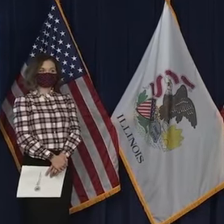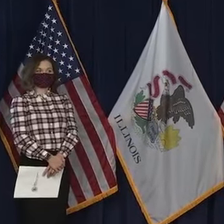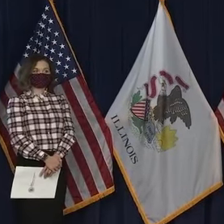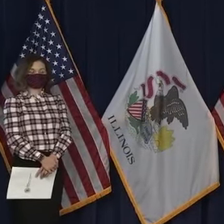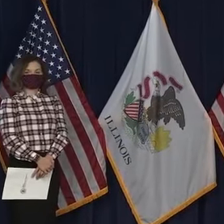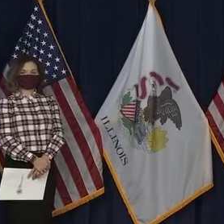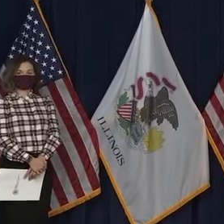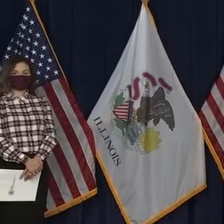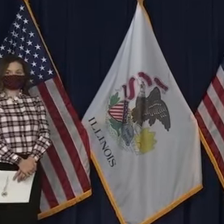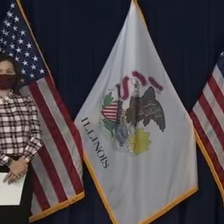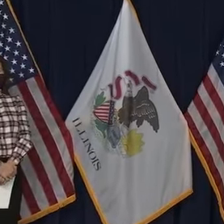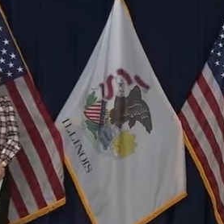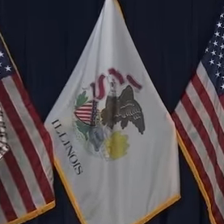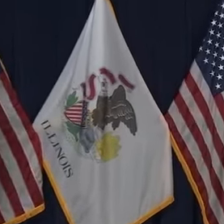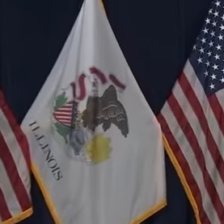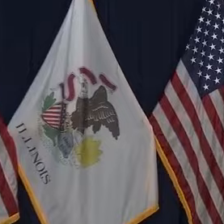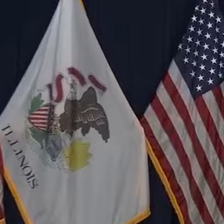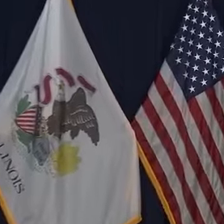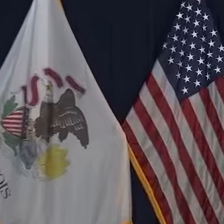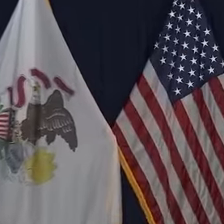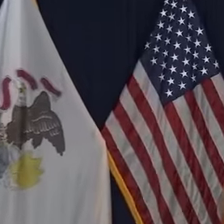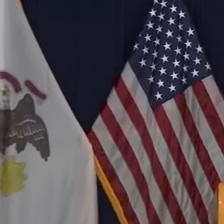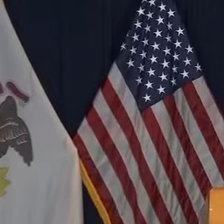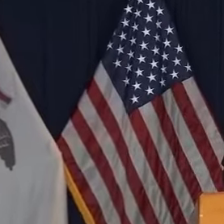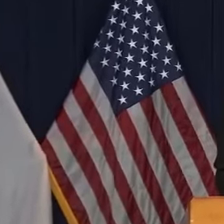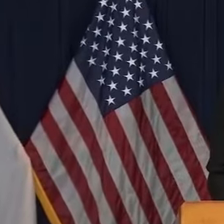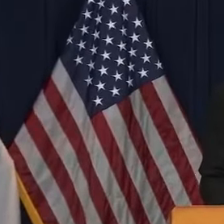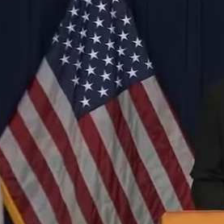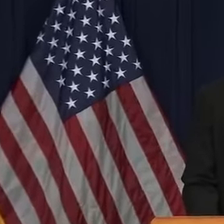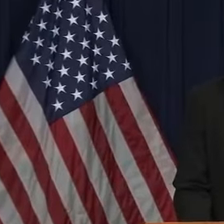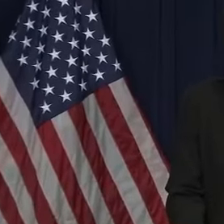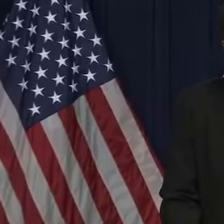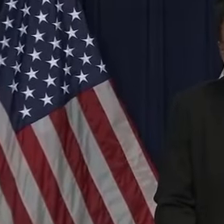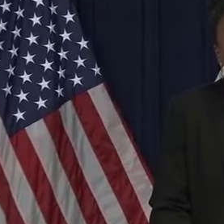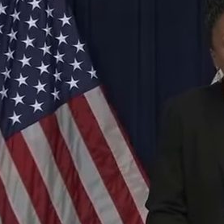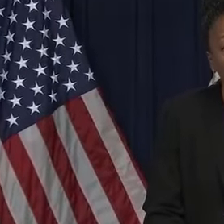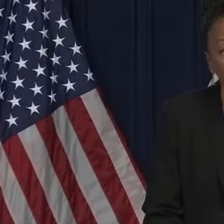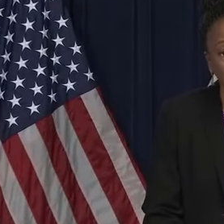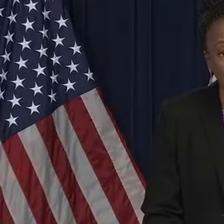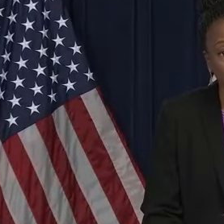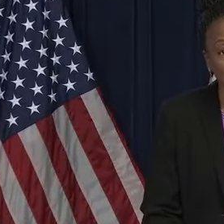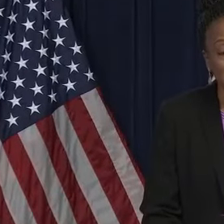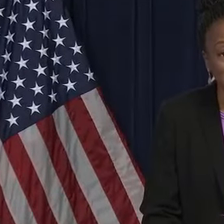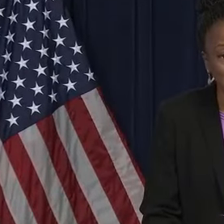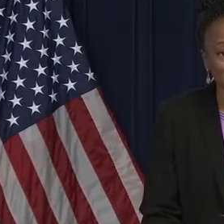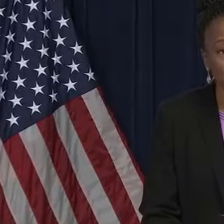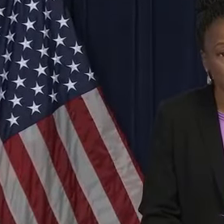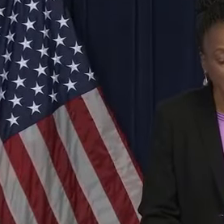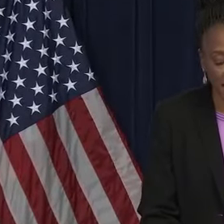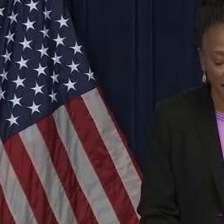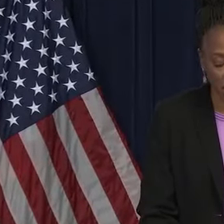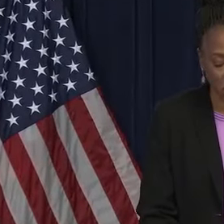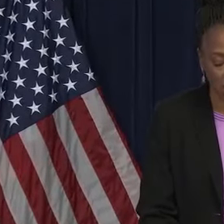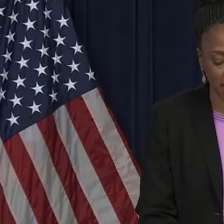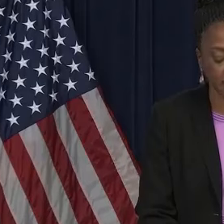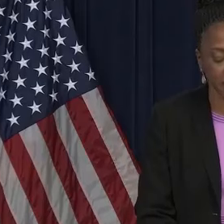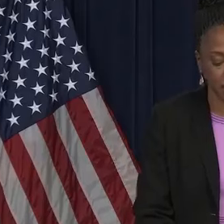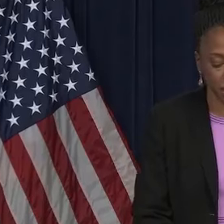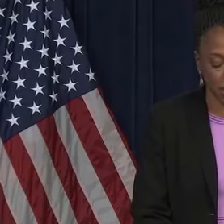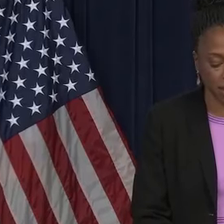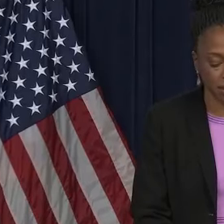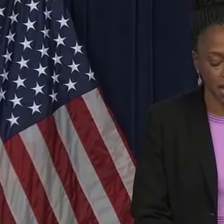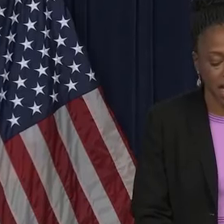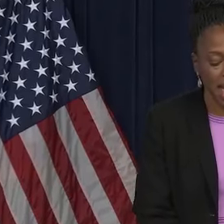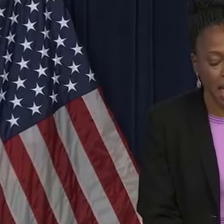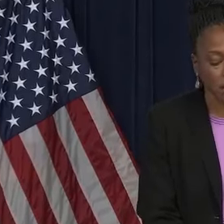,123 new cases of COVID-19 for a total of more than 870,000 cases here